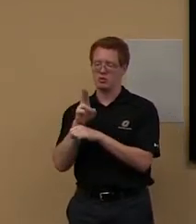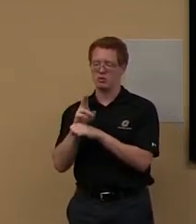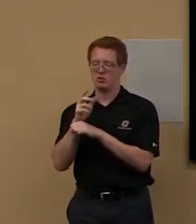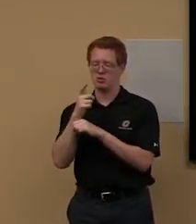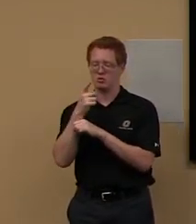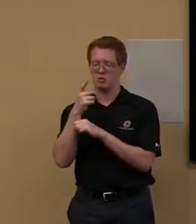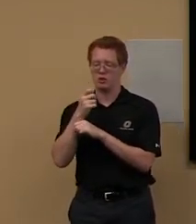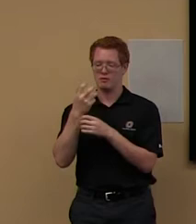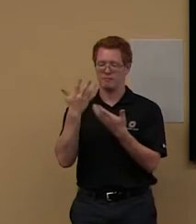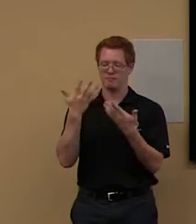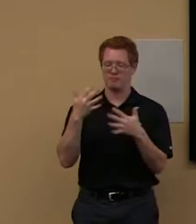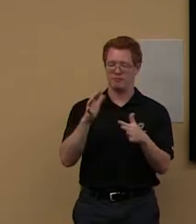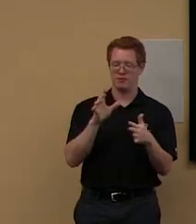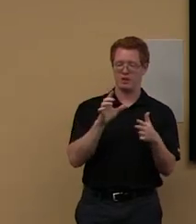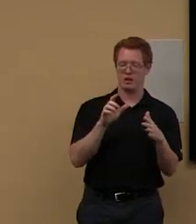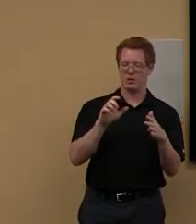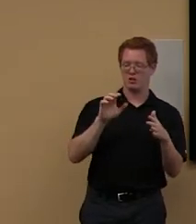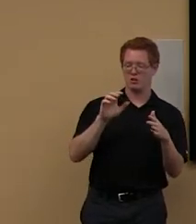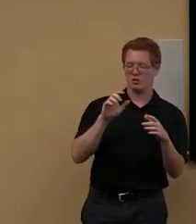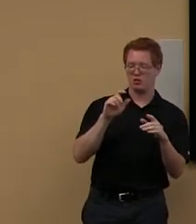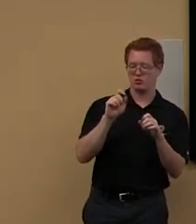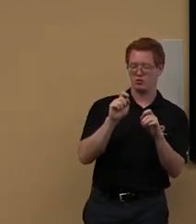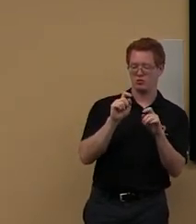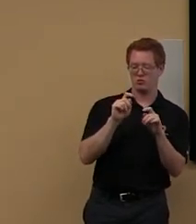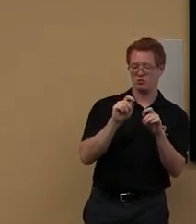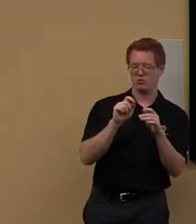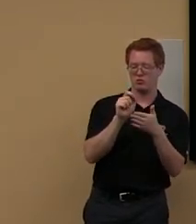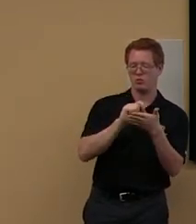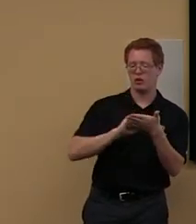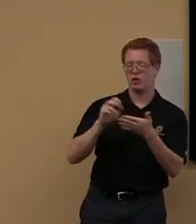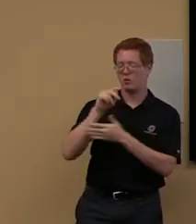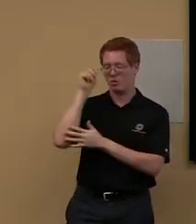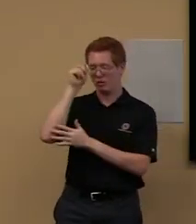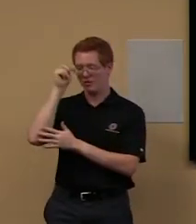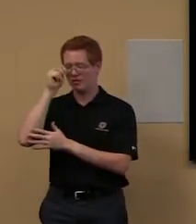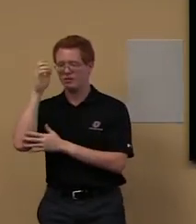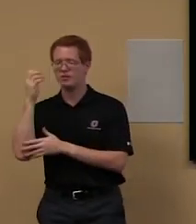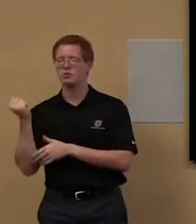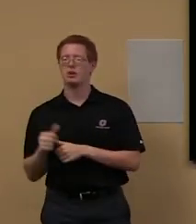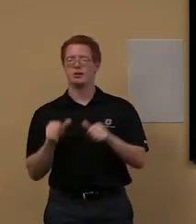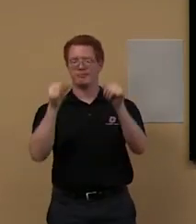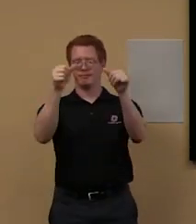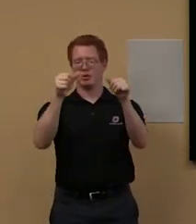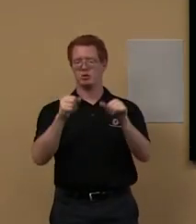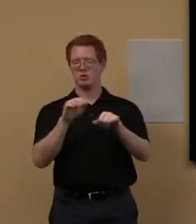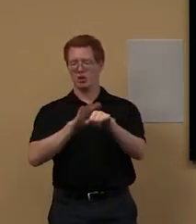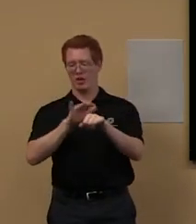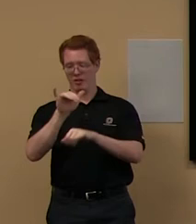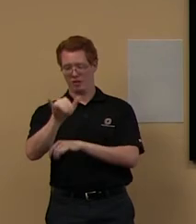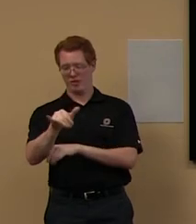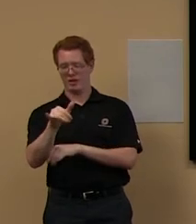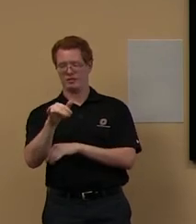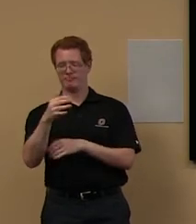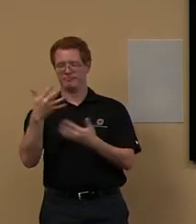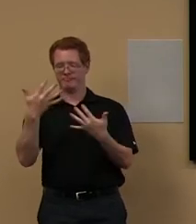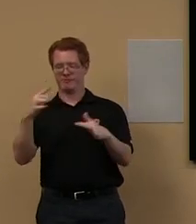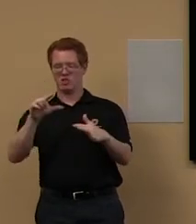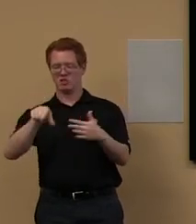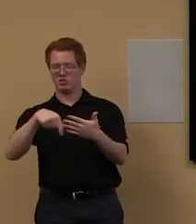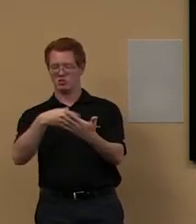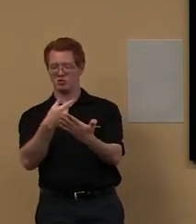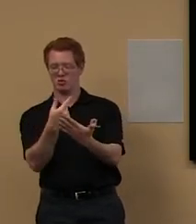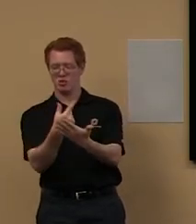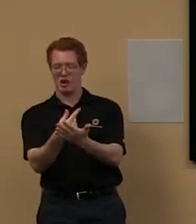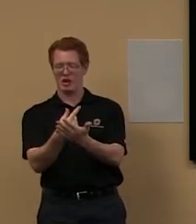that's discoverable by lots and lots and lots of people, um, once you're, you know, once you've graduated and gone on, um, to,